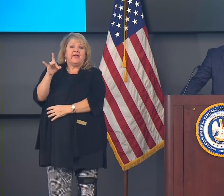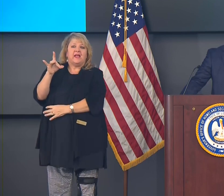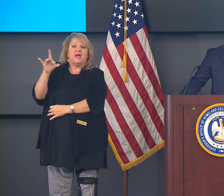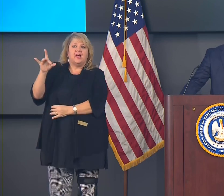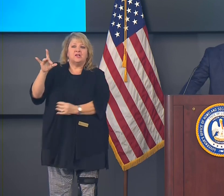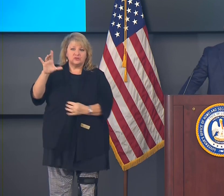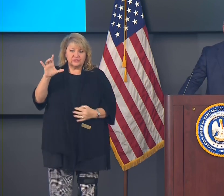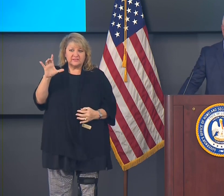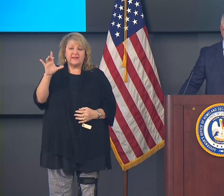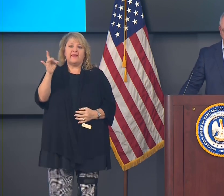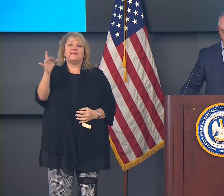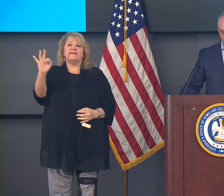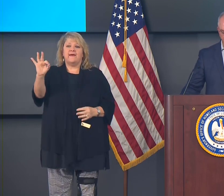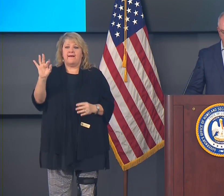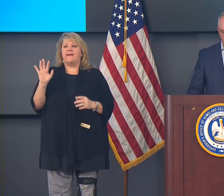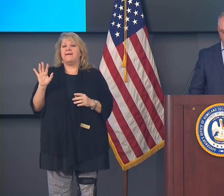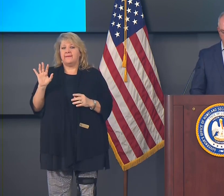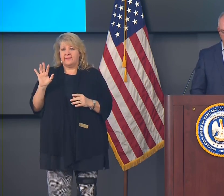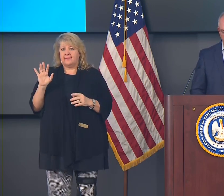died.